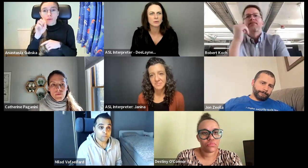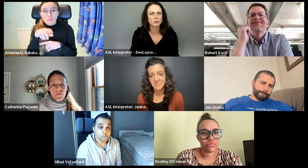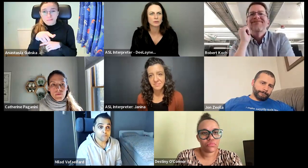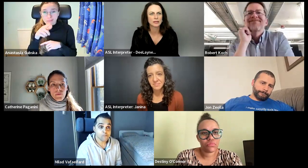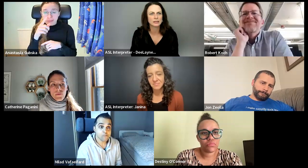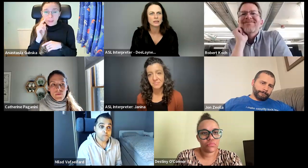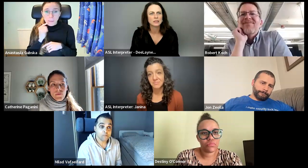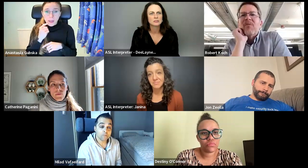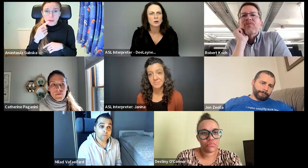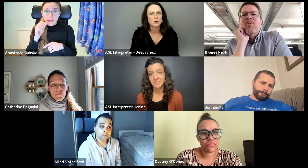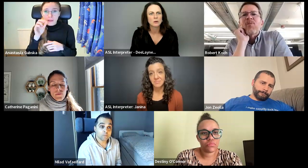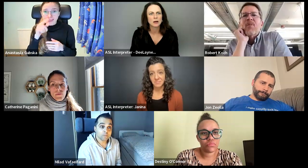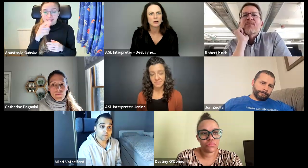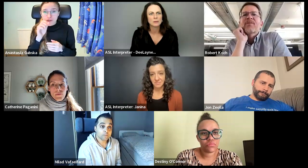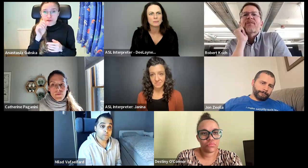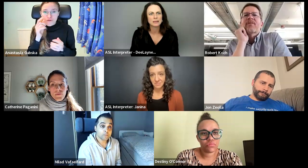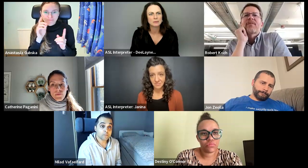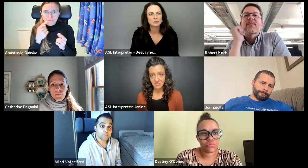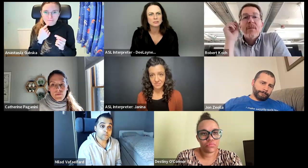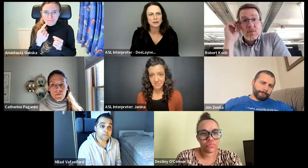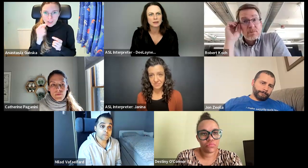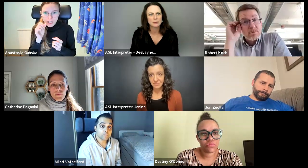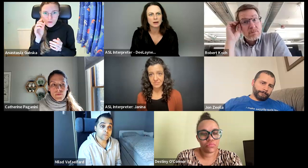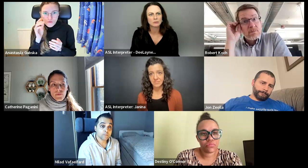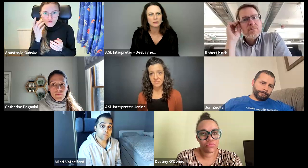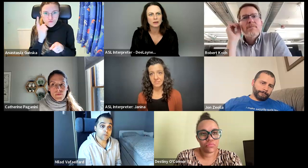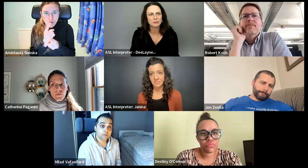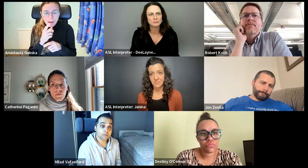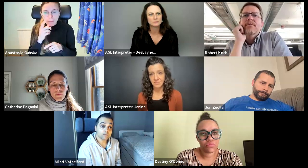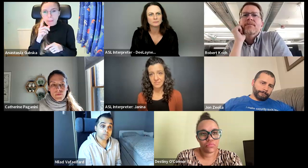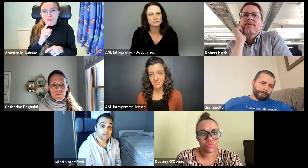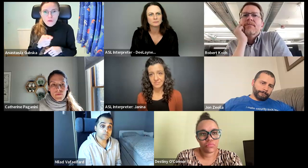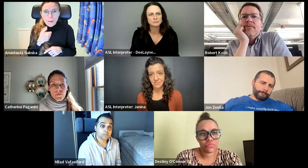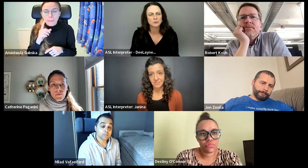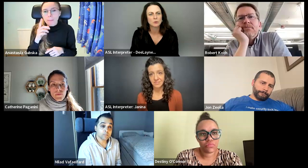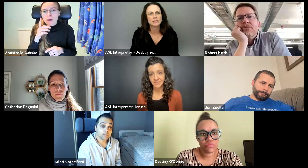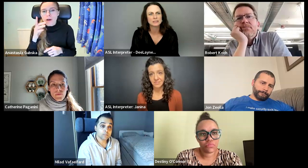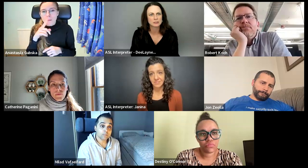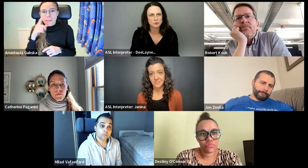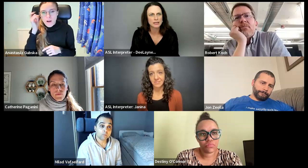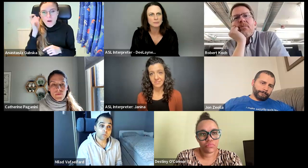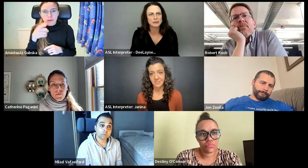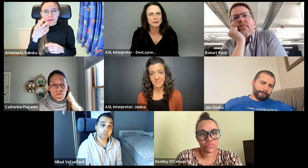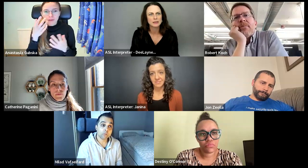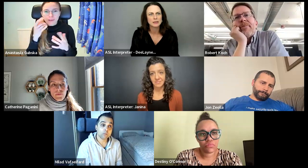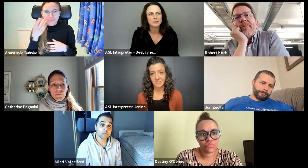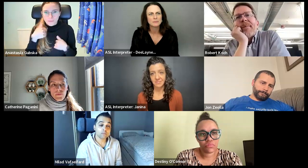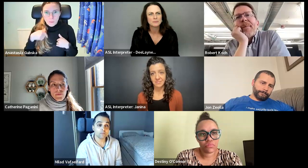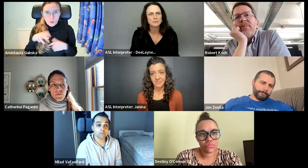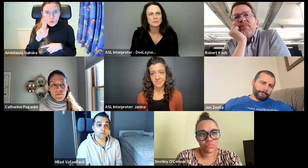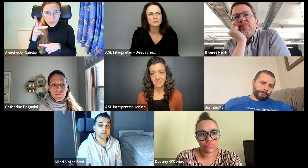I could say one more thing. So, um, Milad was talking about, um, what he was saying is right. But